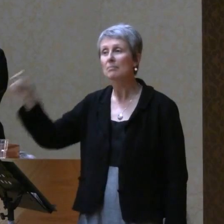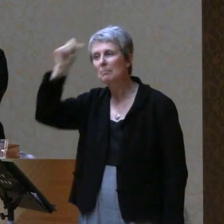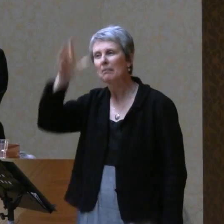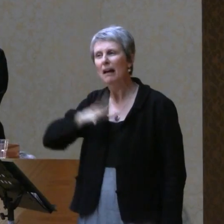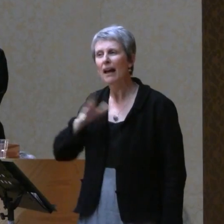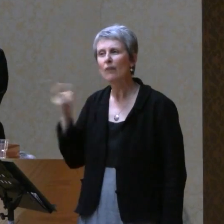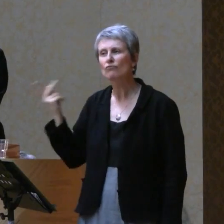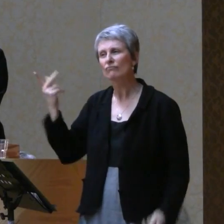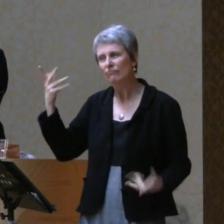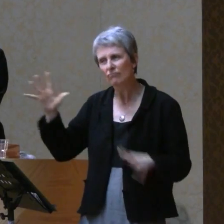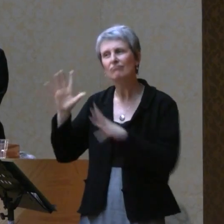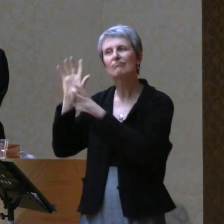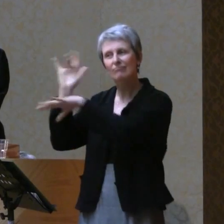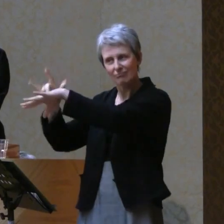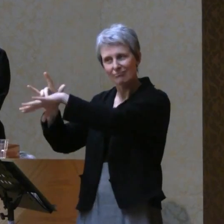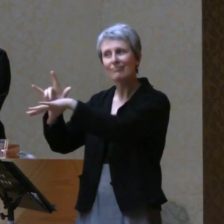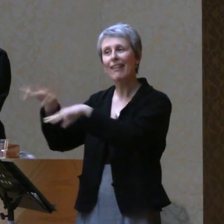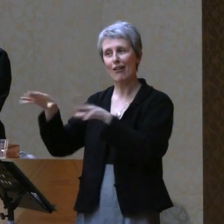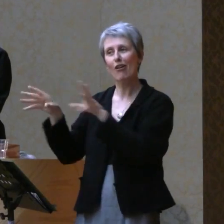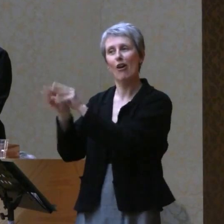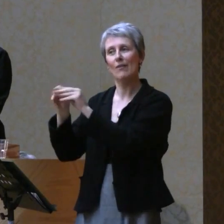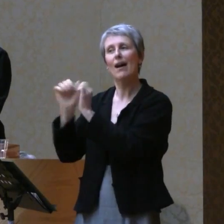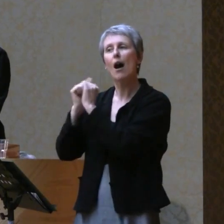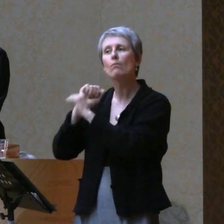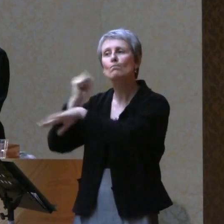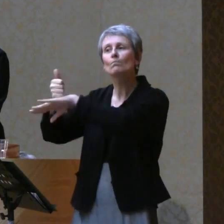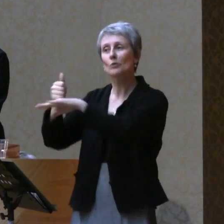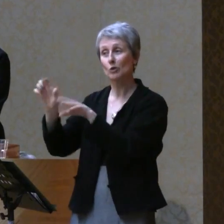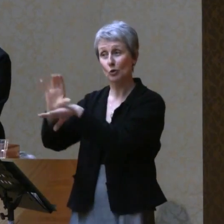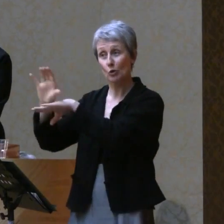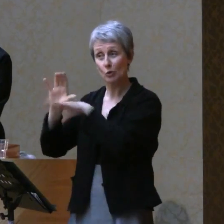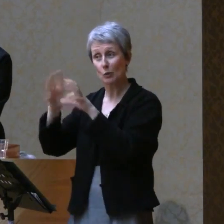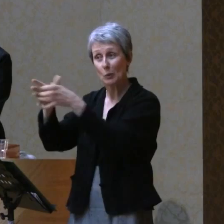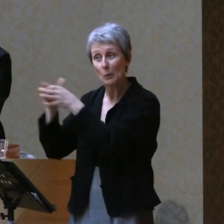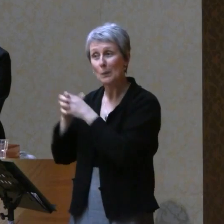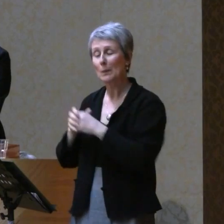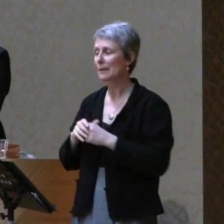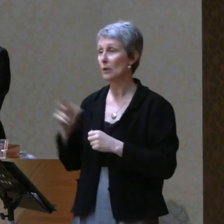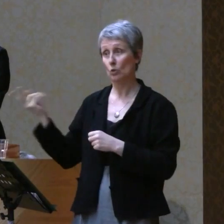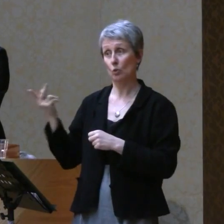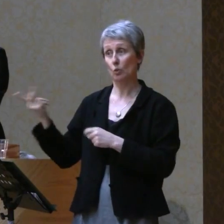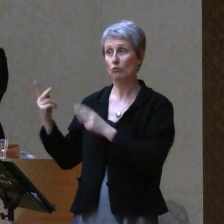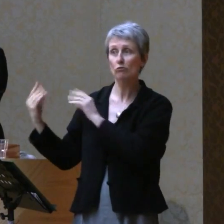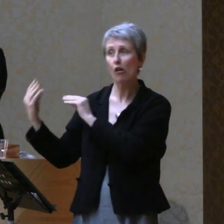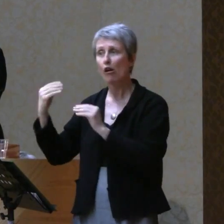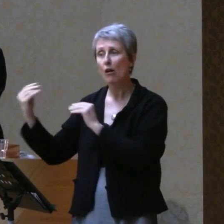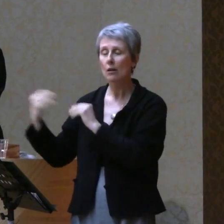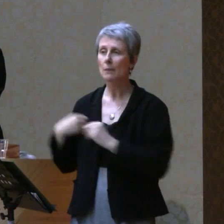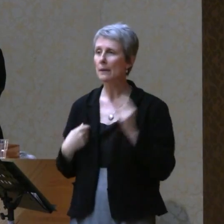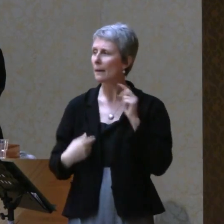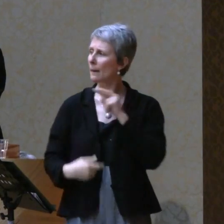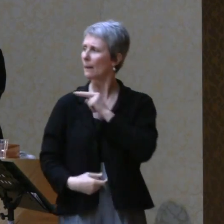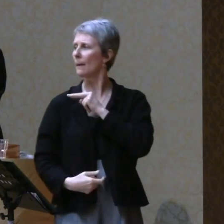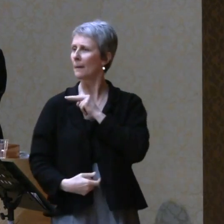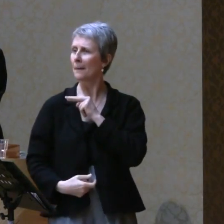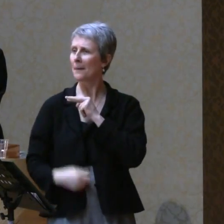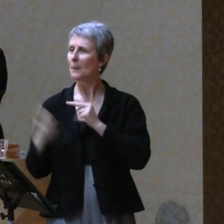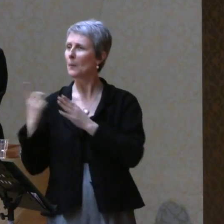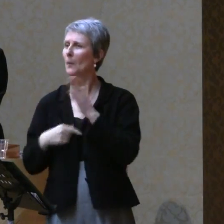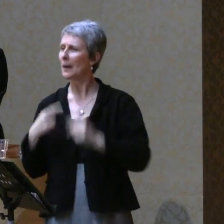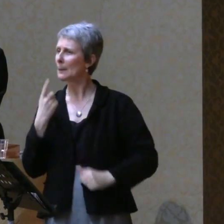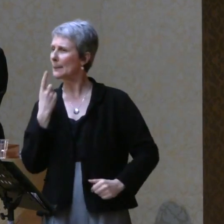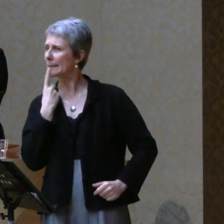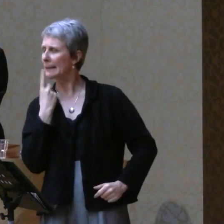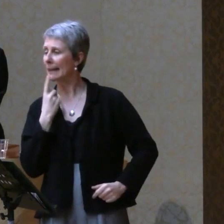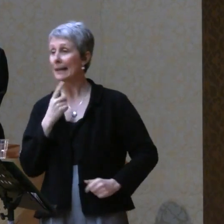who had been to this church planting conference. I strained my ears to hear what they were saying. The older